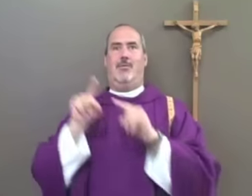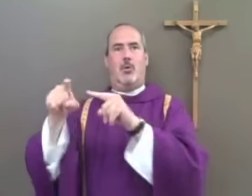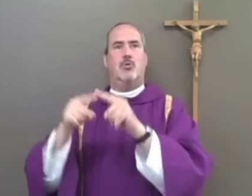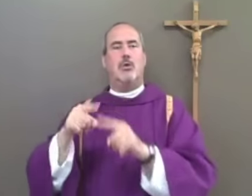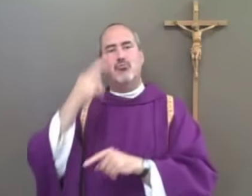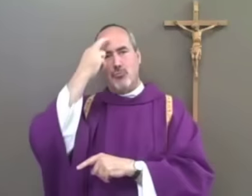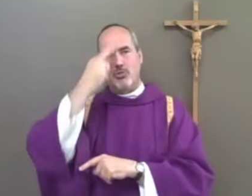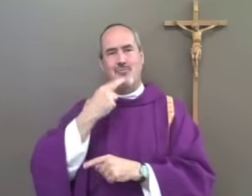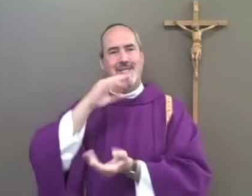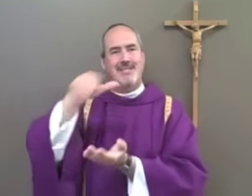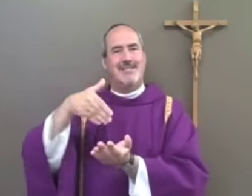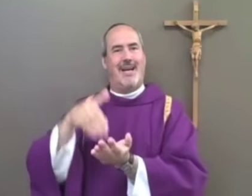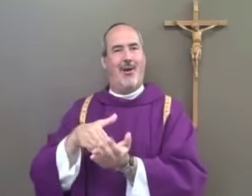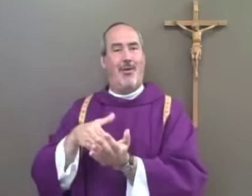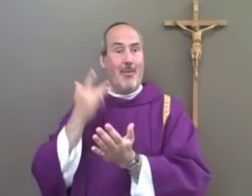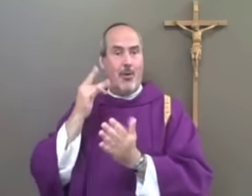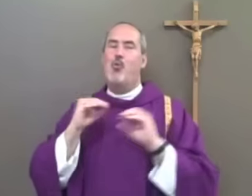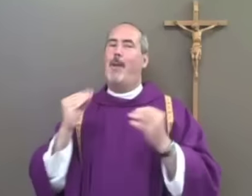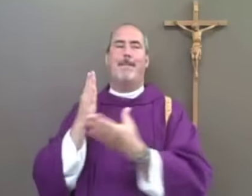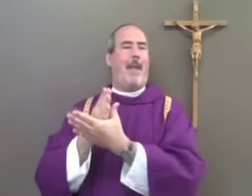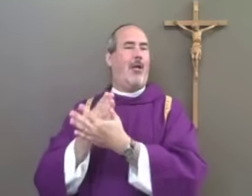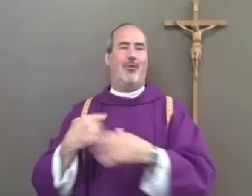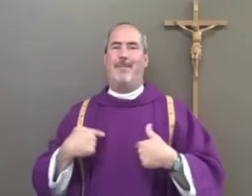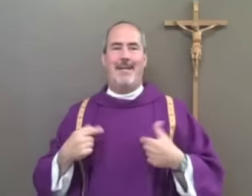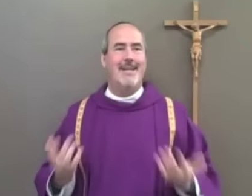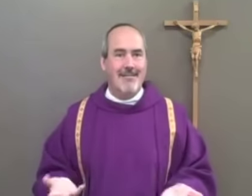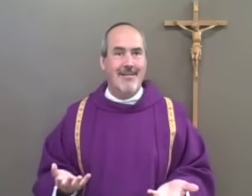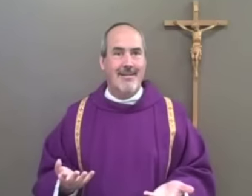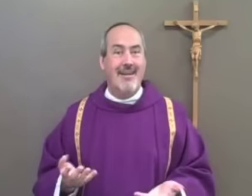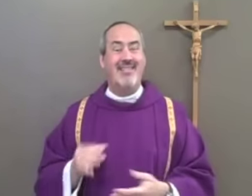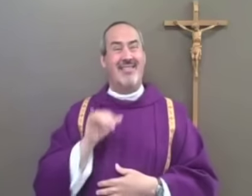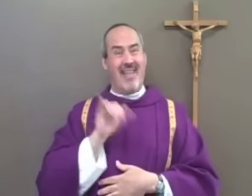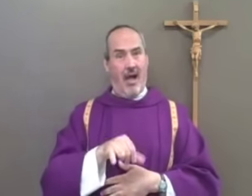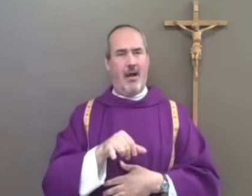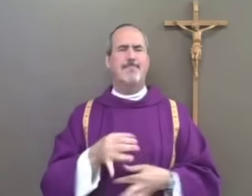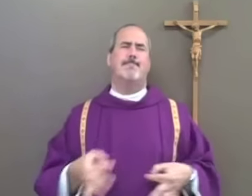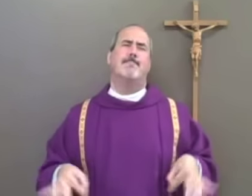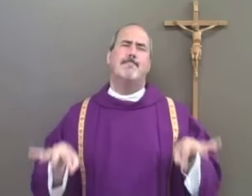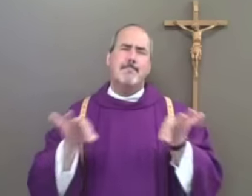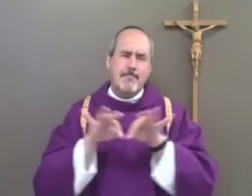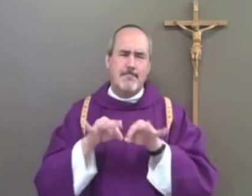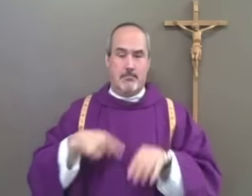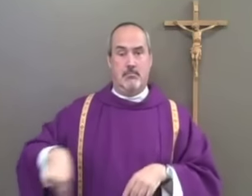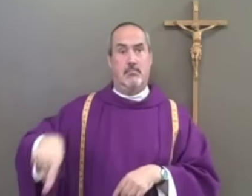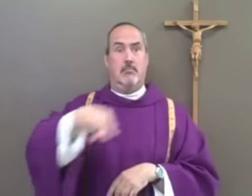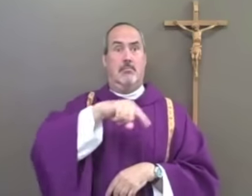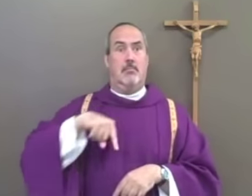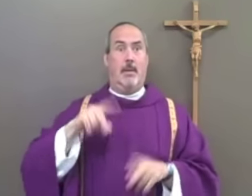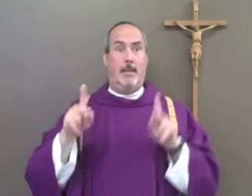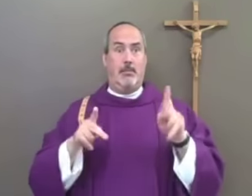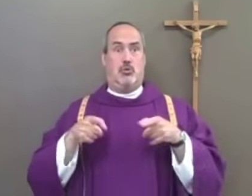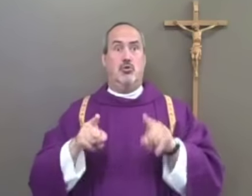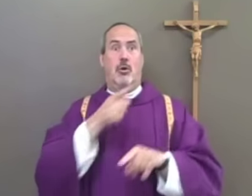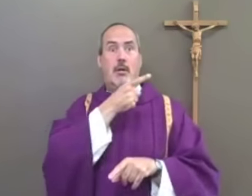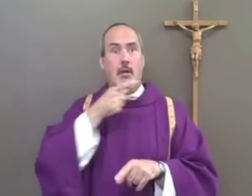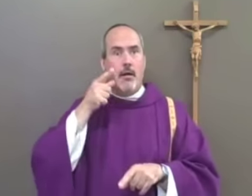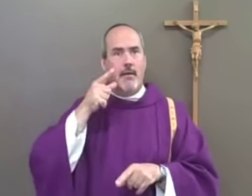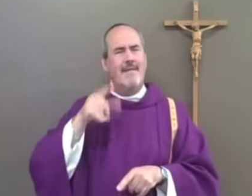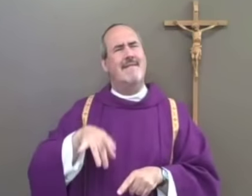and He could think about what He needed to do. And that's why I go to the retreat center, where I have no distractions, and I can think